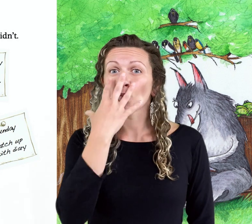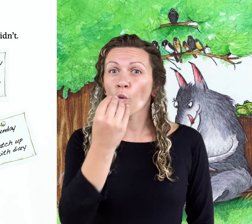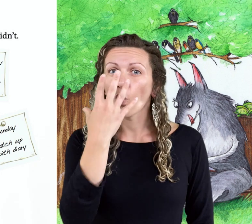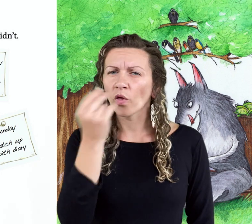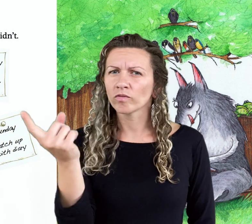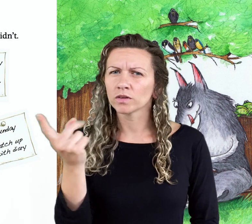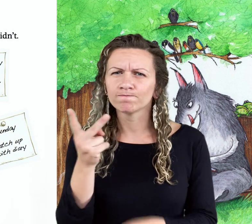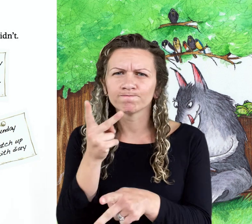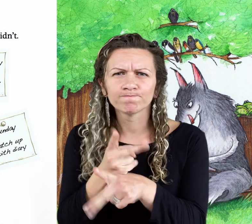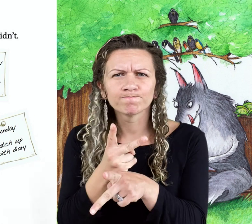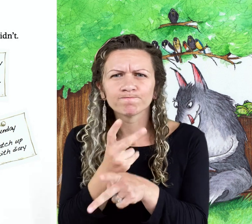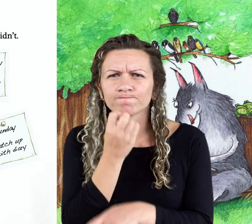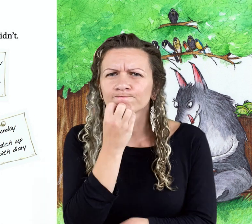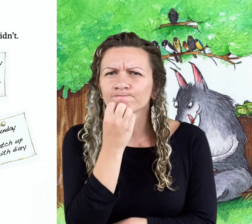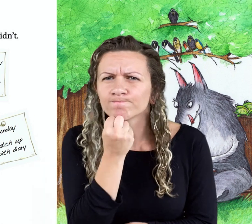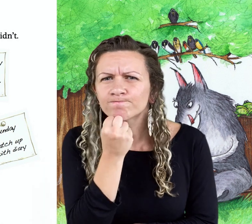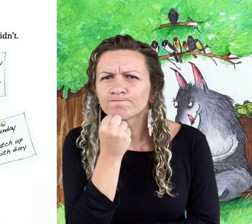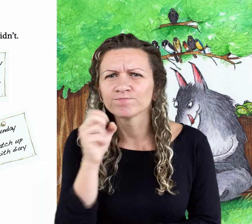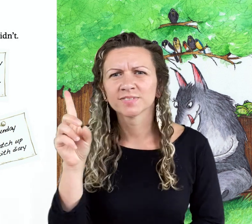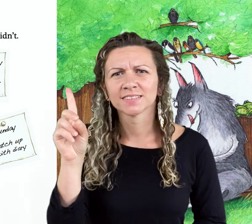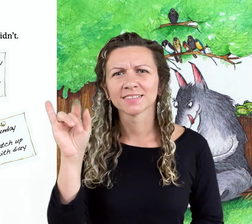The wolf kept a diary.